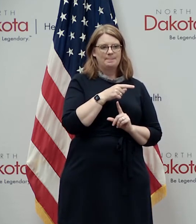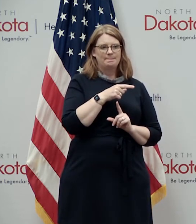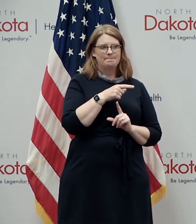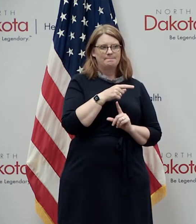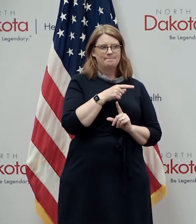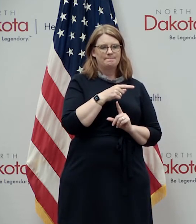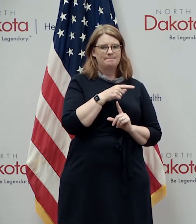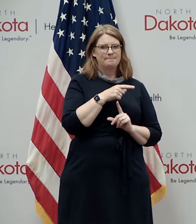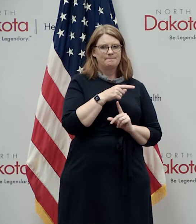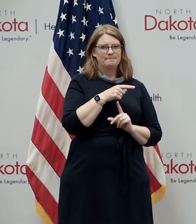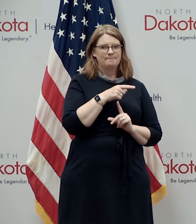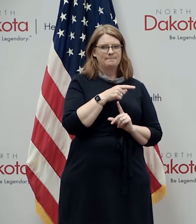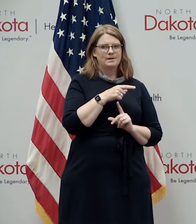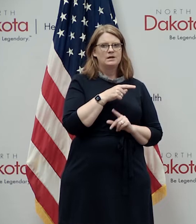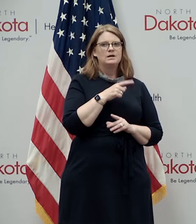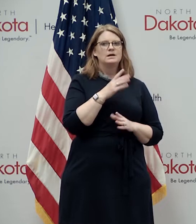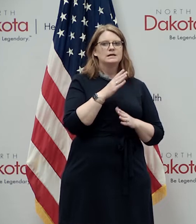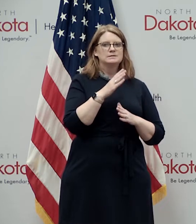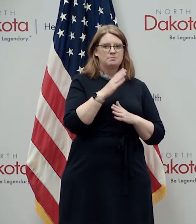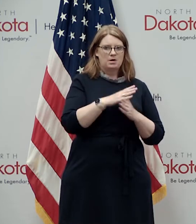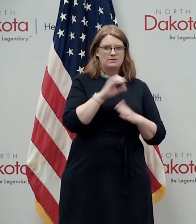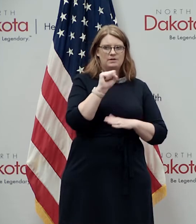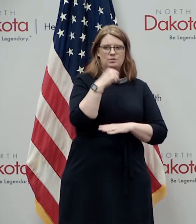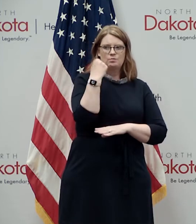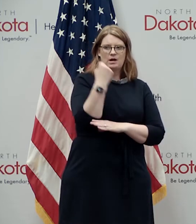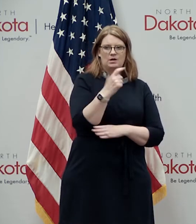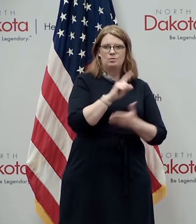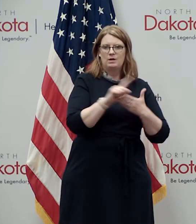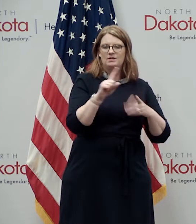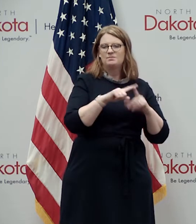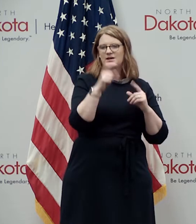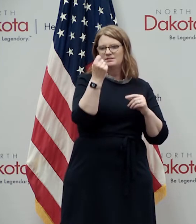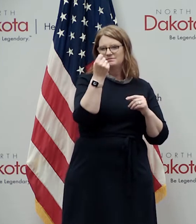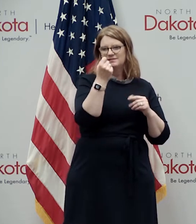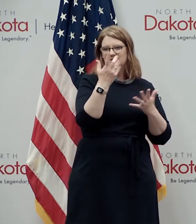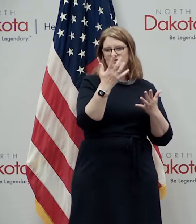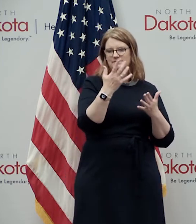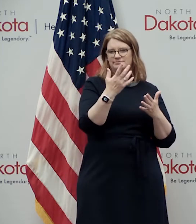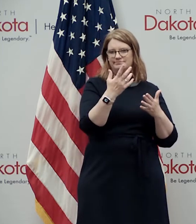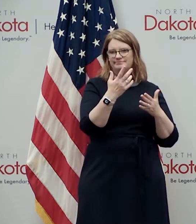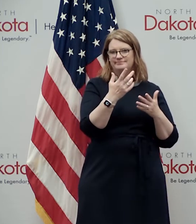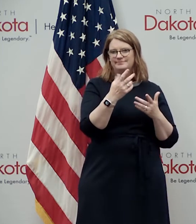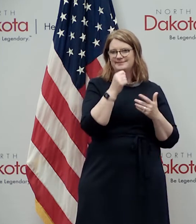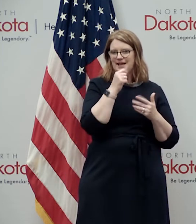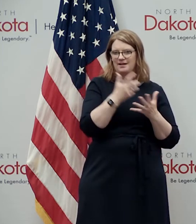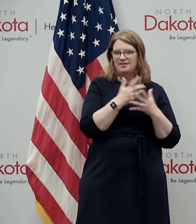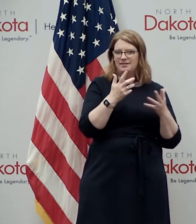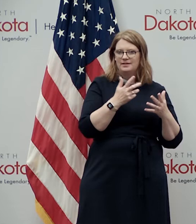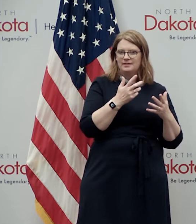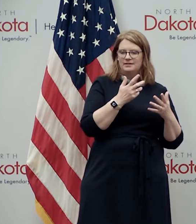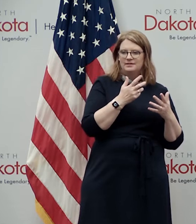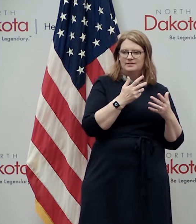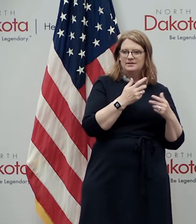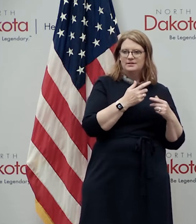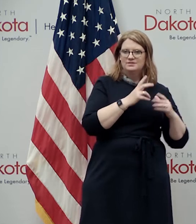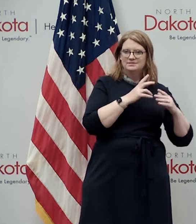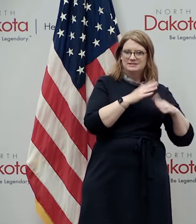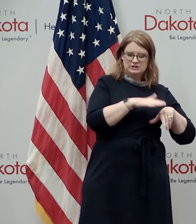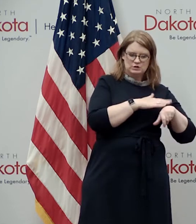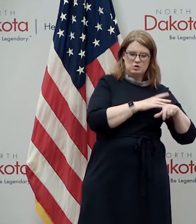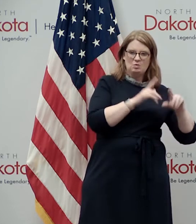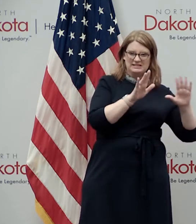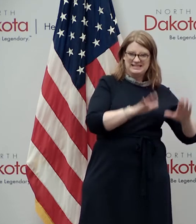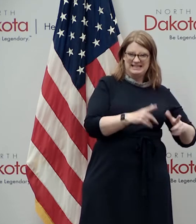it was part of the record week but it was the the shortest day of the week but that was more because it was monday coming off of a slow sunday test